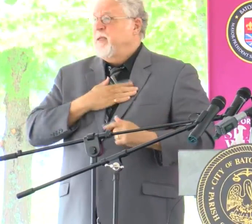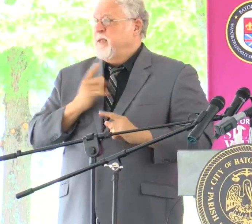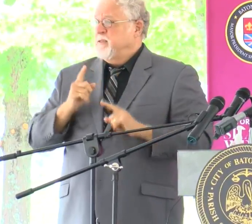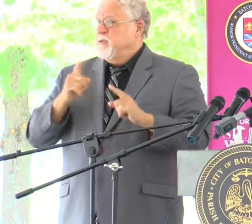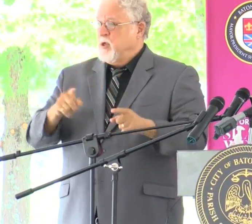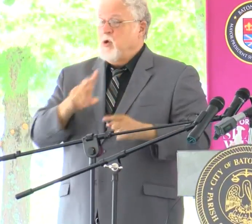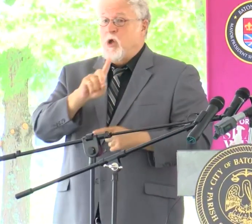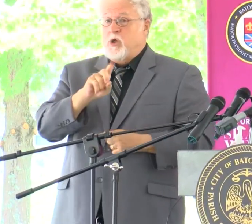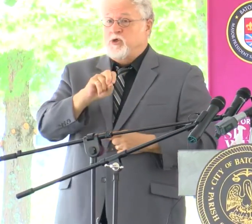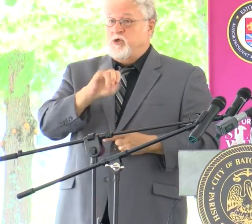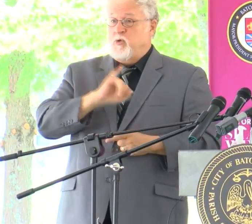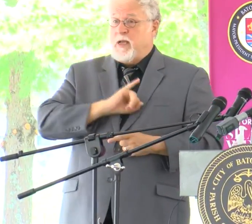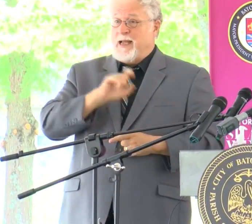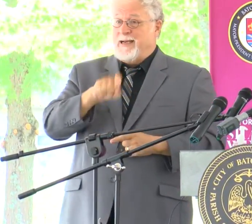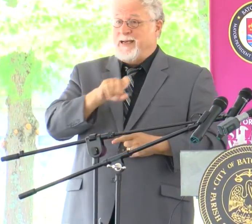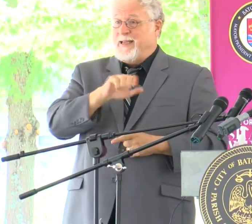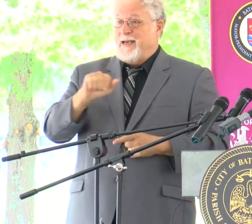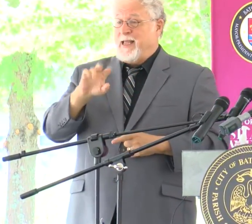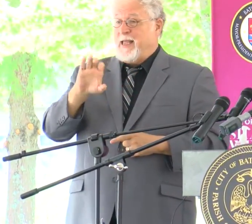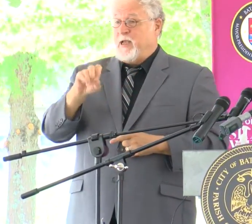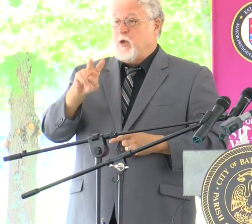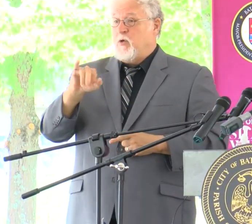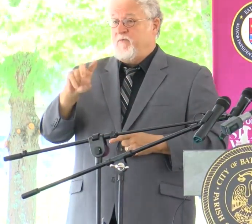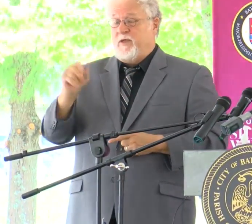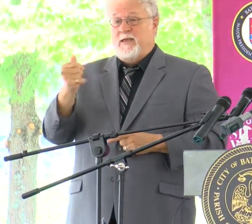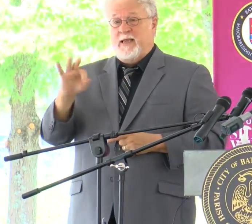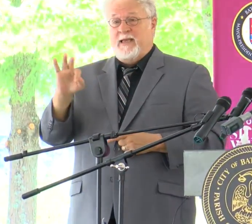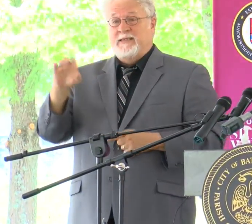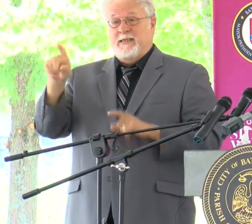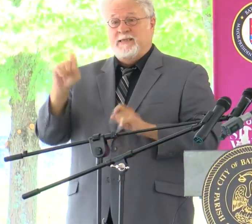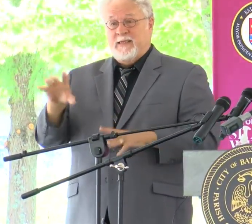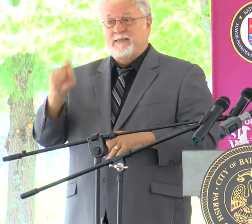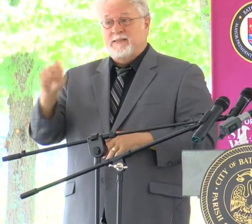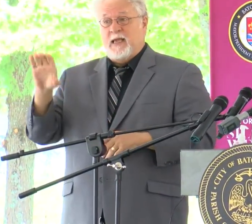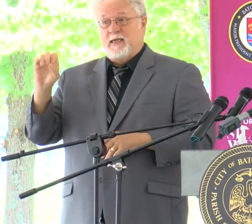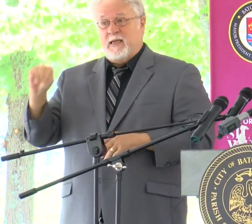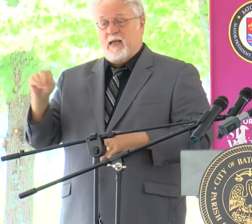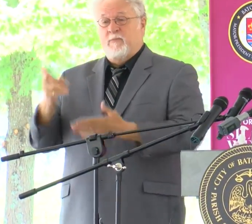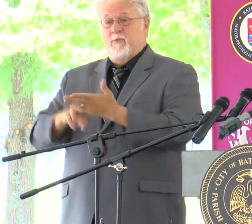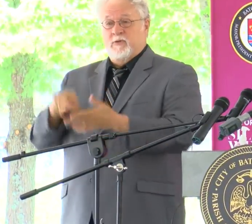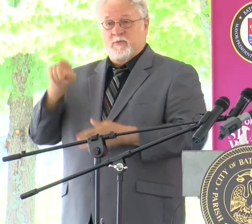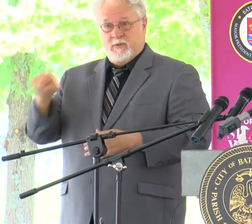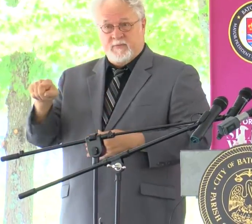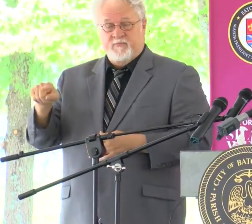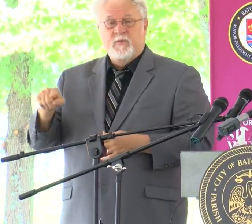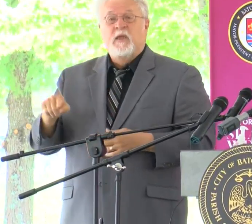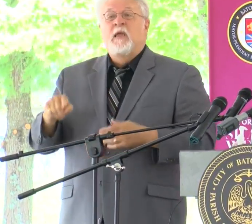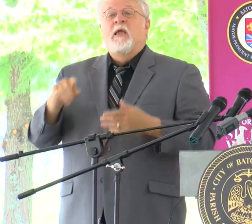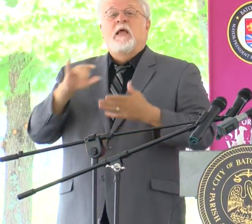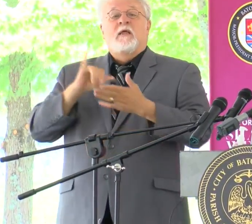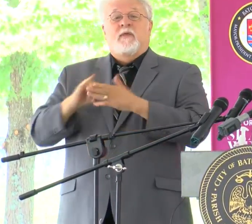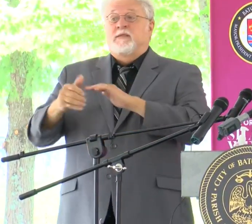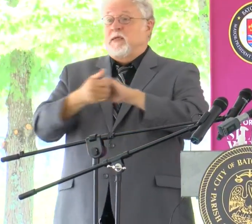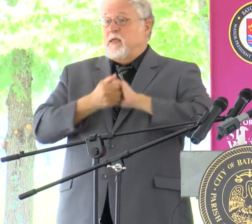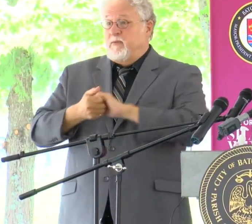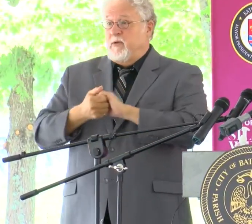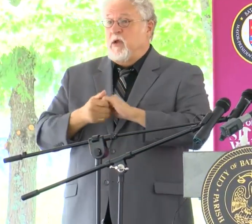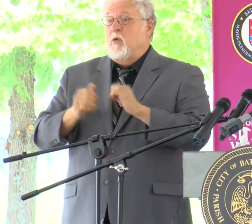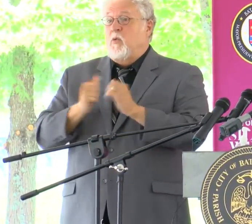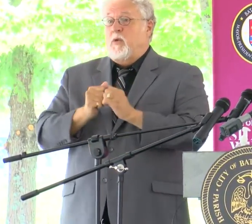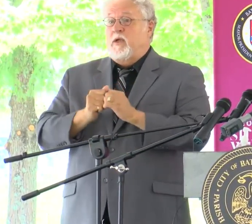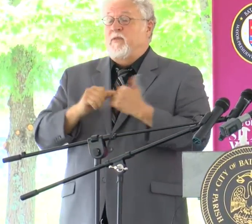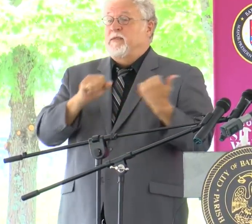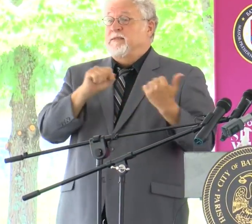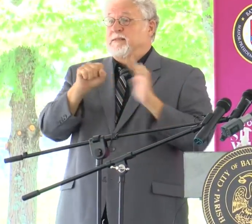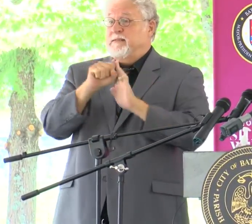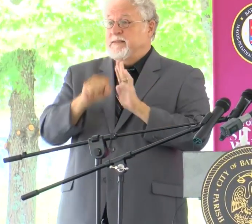doineedacovid19test.com and register there. This initiative is a collaboration with our